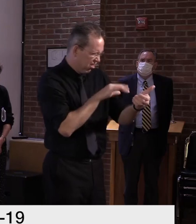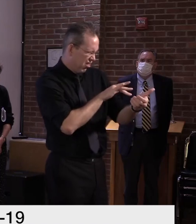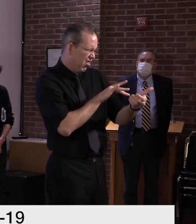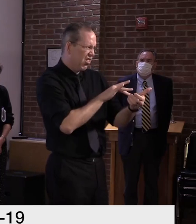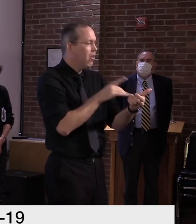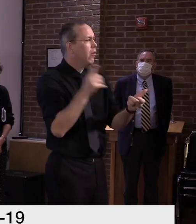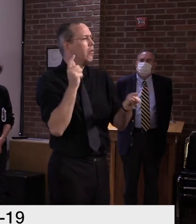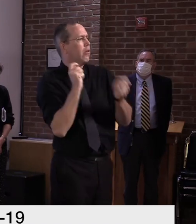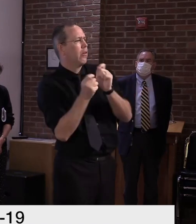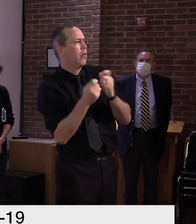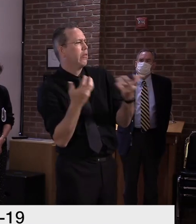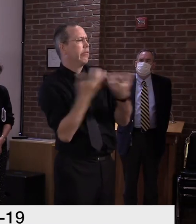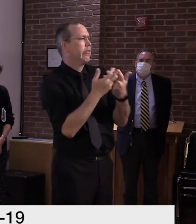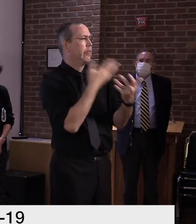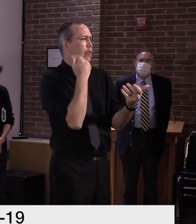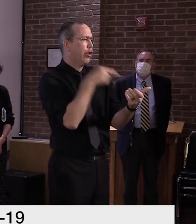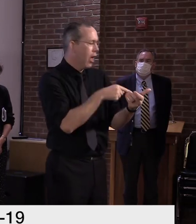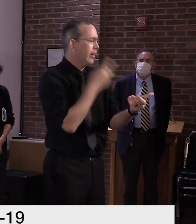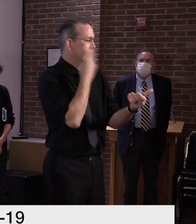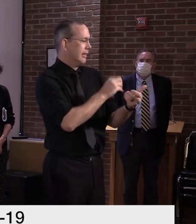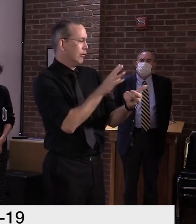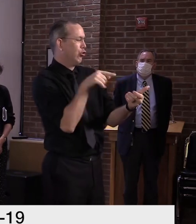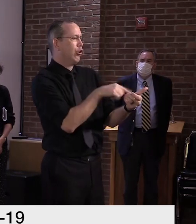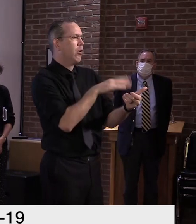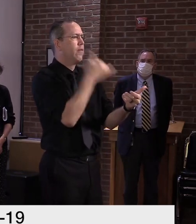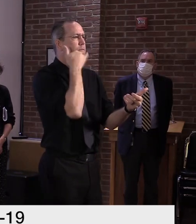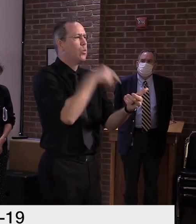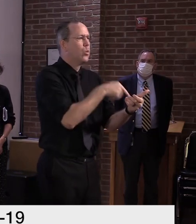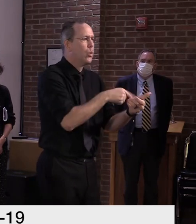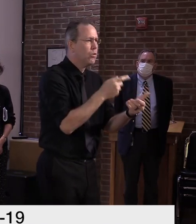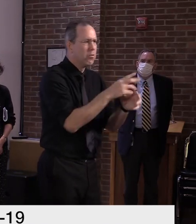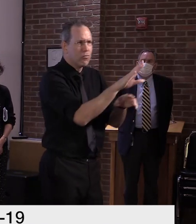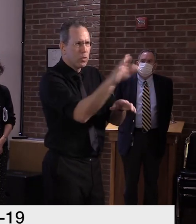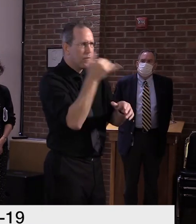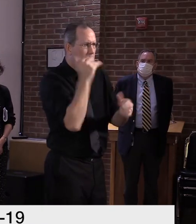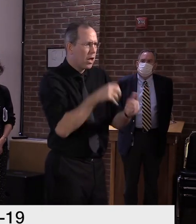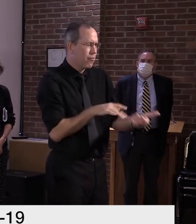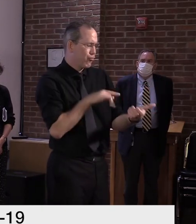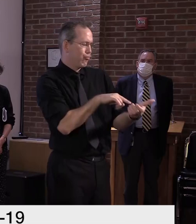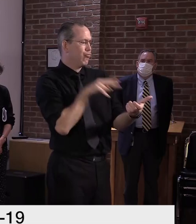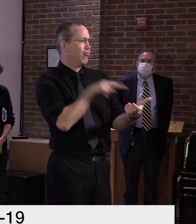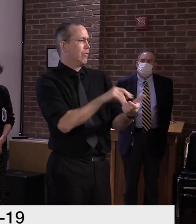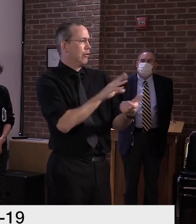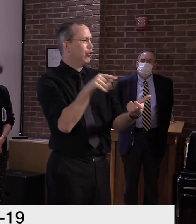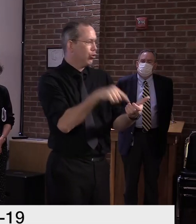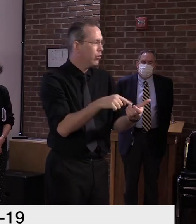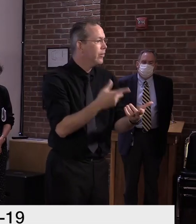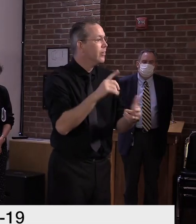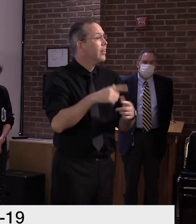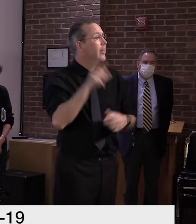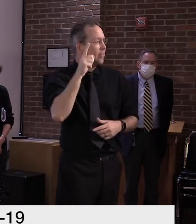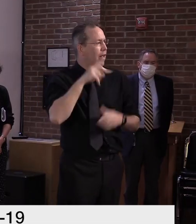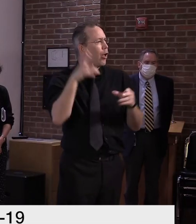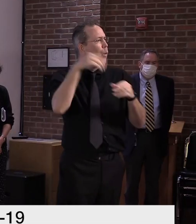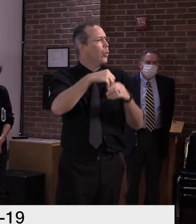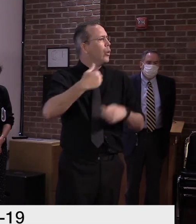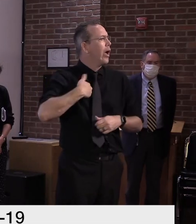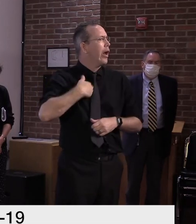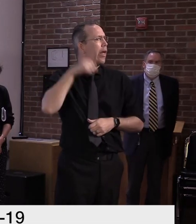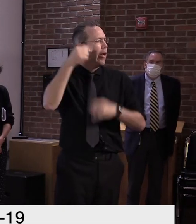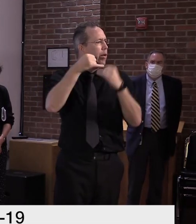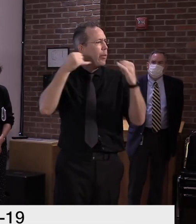importantly, this platform will easily allow us to include Canadian health districts once the U.S.-Canada border